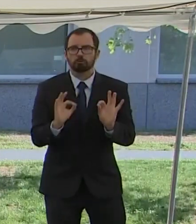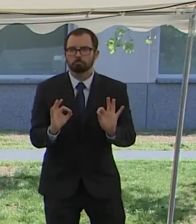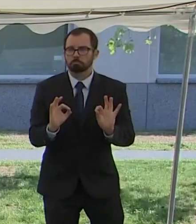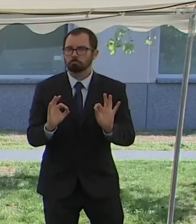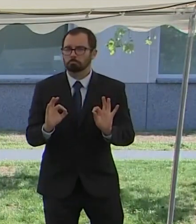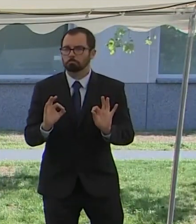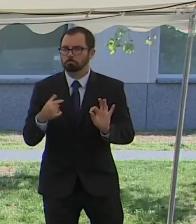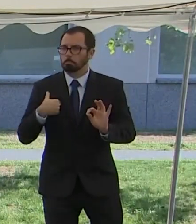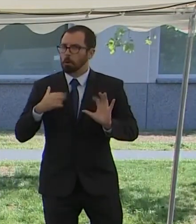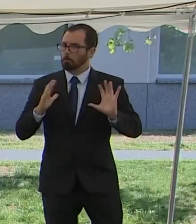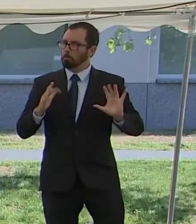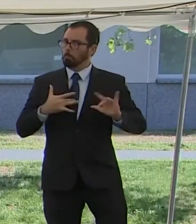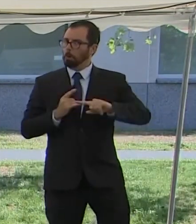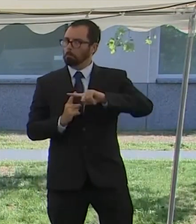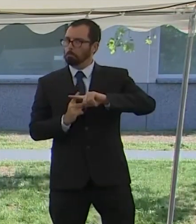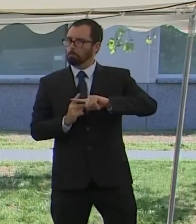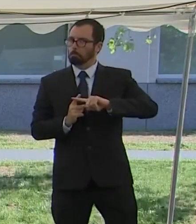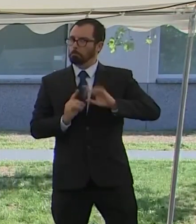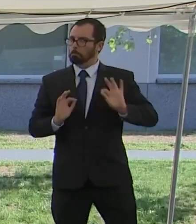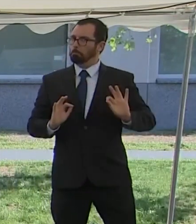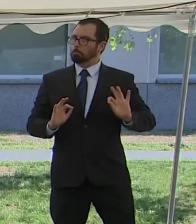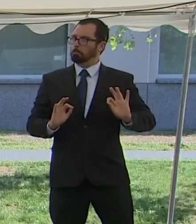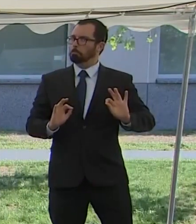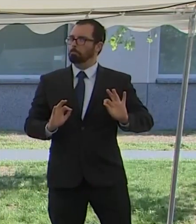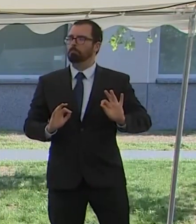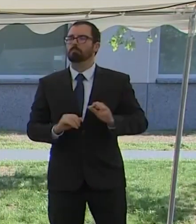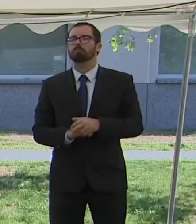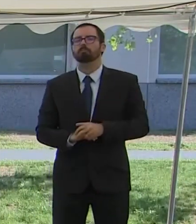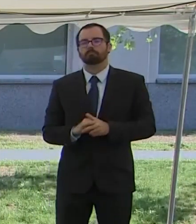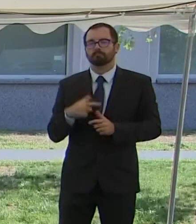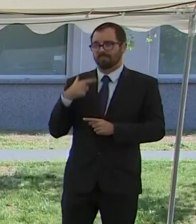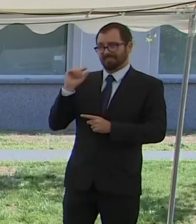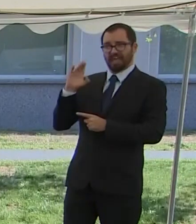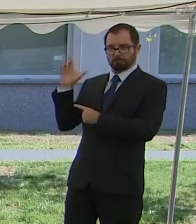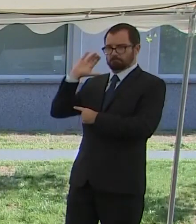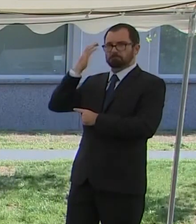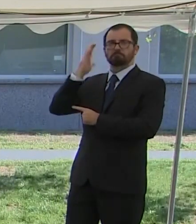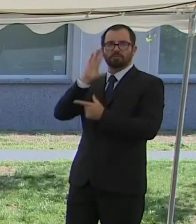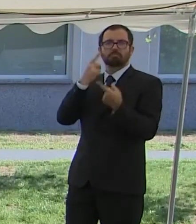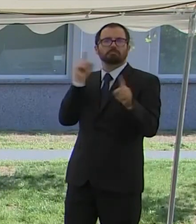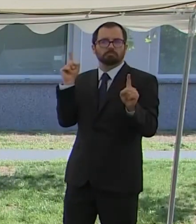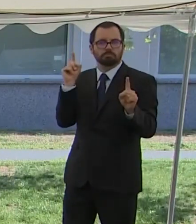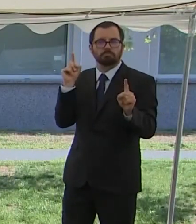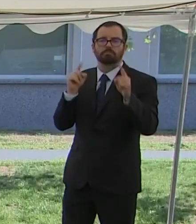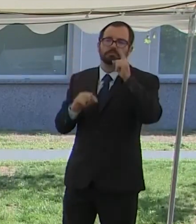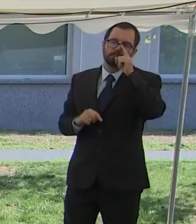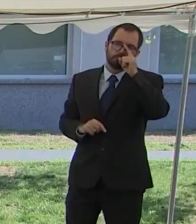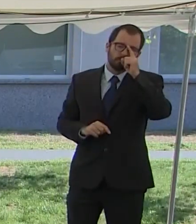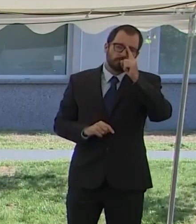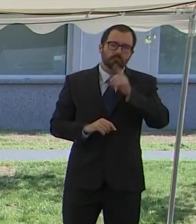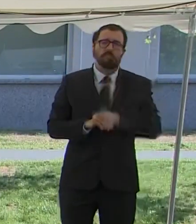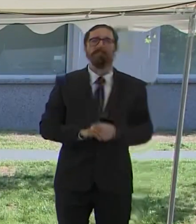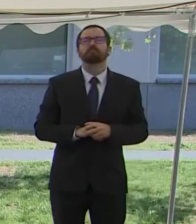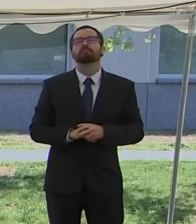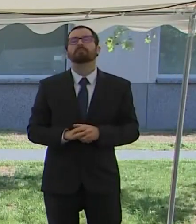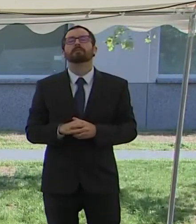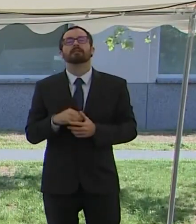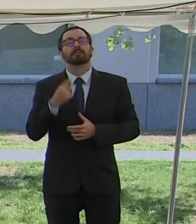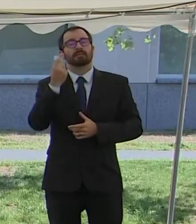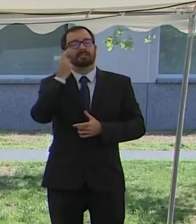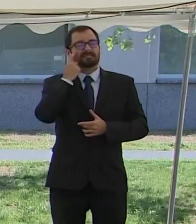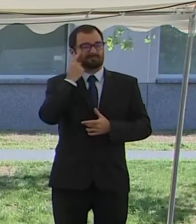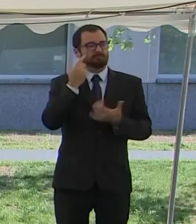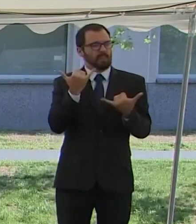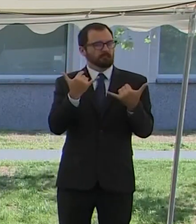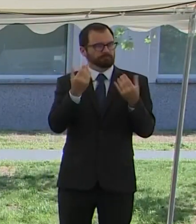top-line Phase 1-2 findings, and just this week, we announced the start of a large Phase 2-3 safety